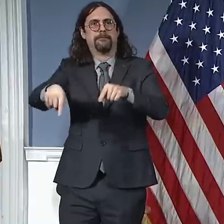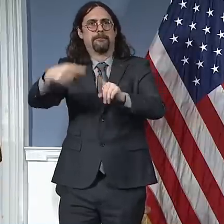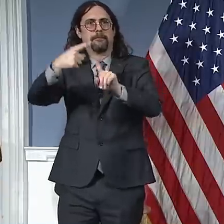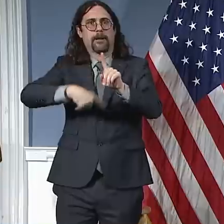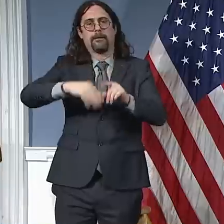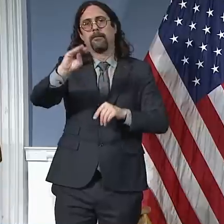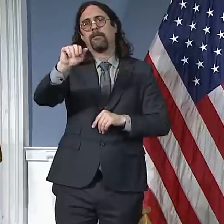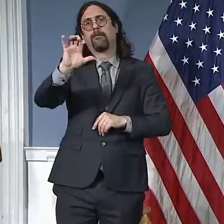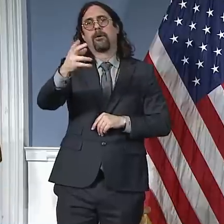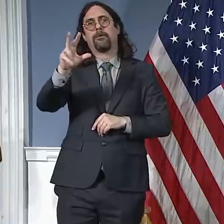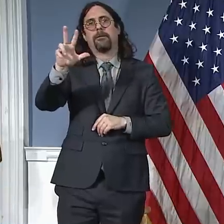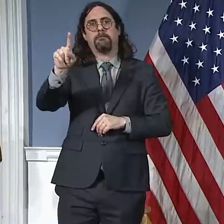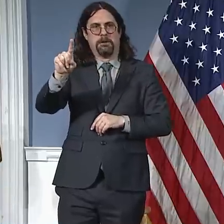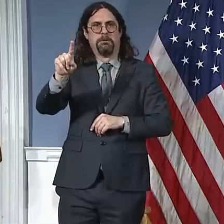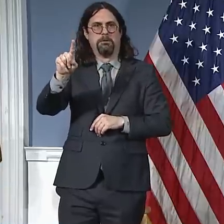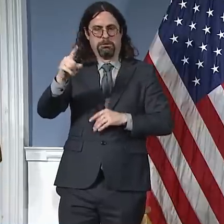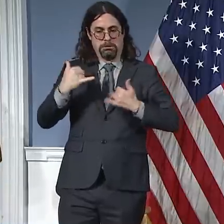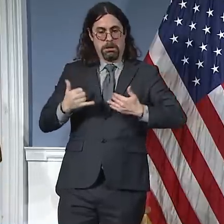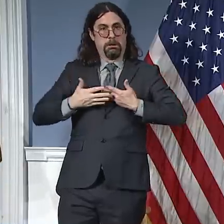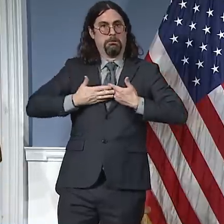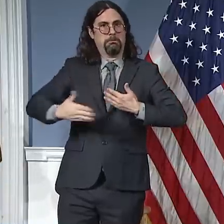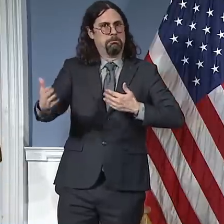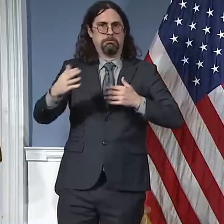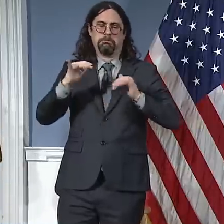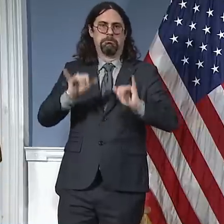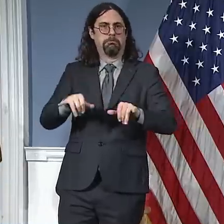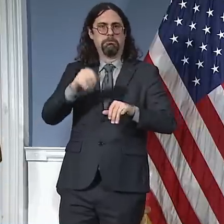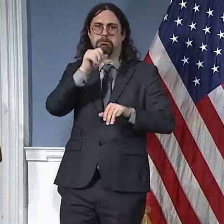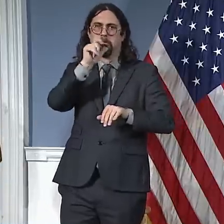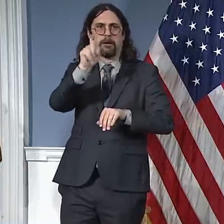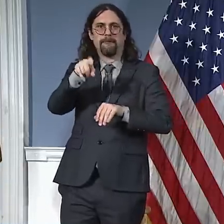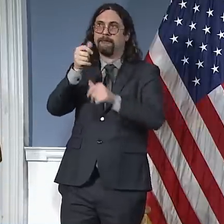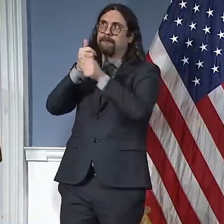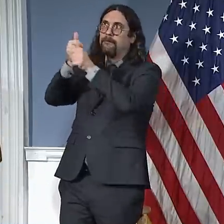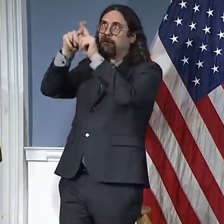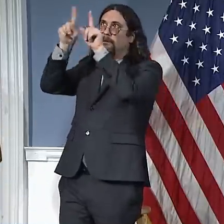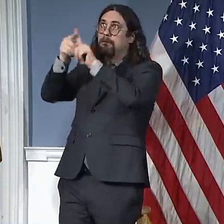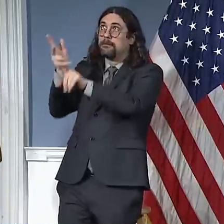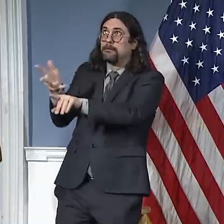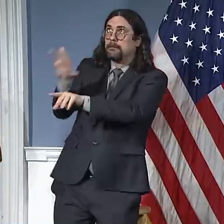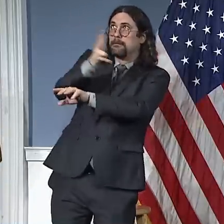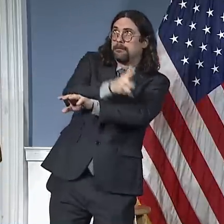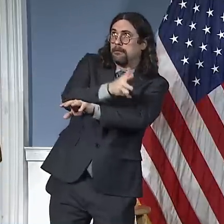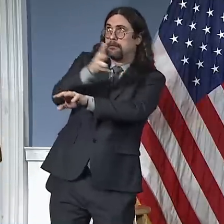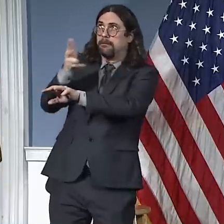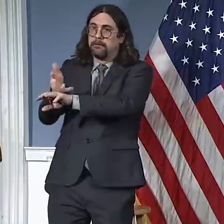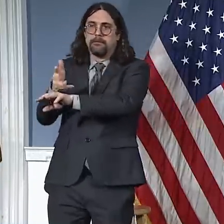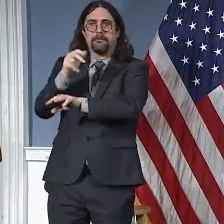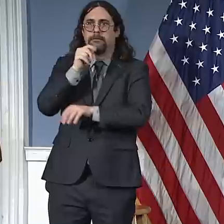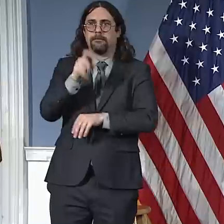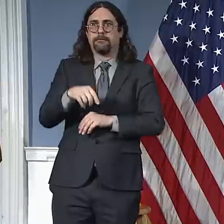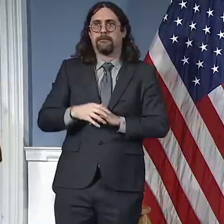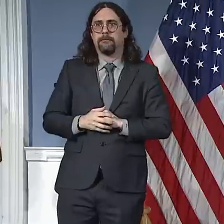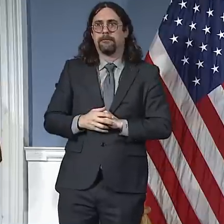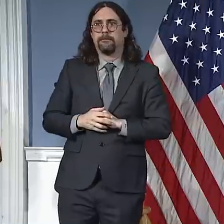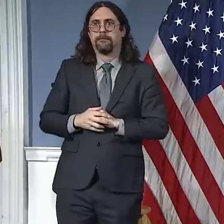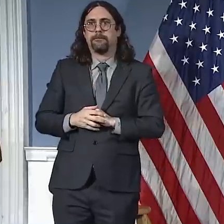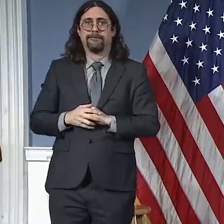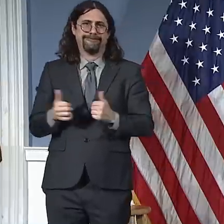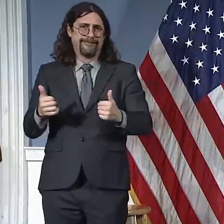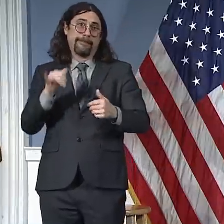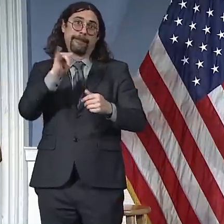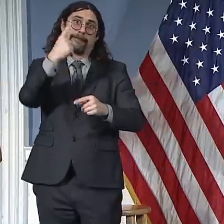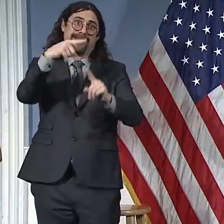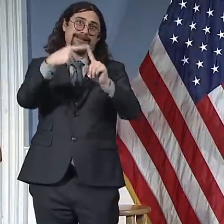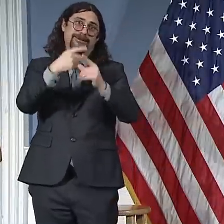which has been suspended for the last seven days, will be suspended for another seven days through Tuesday, March 31st.